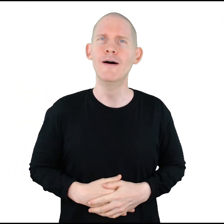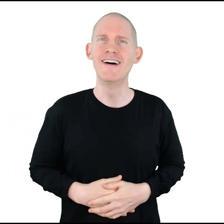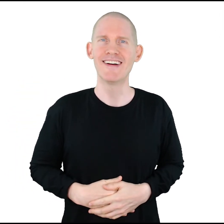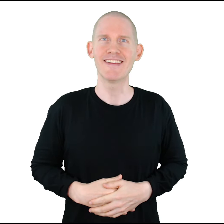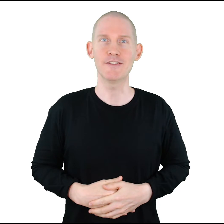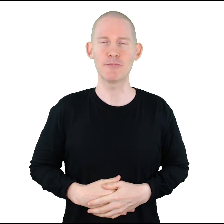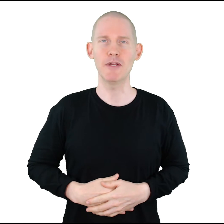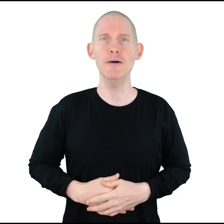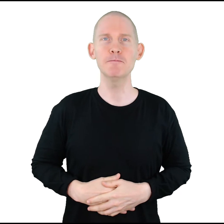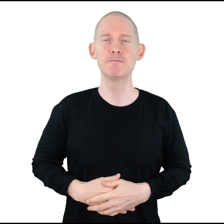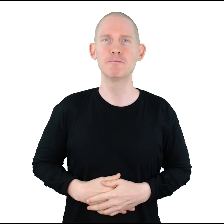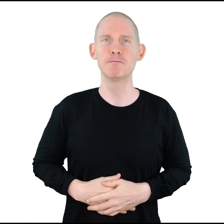Let's speed up.